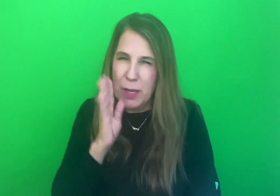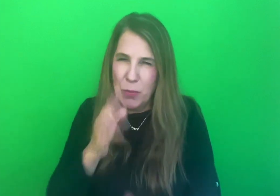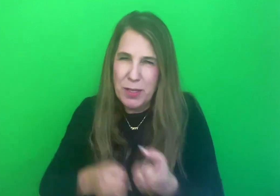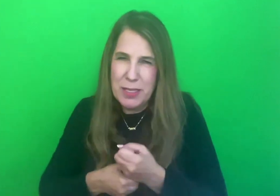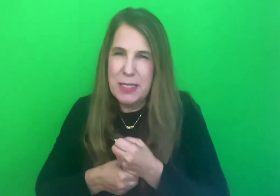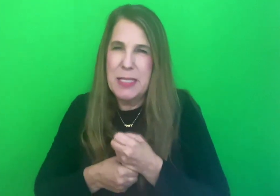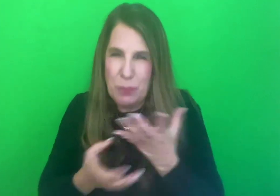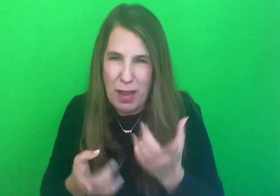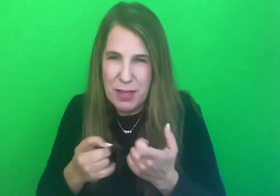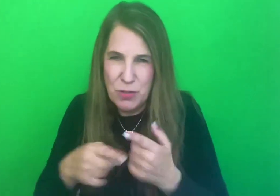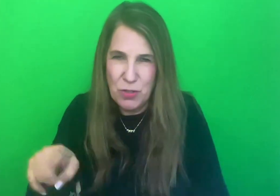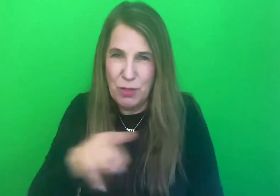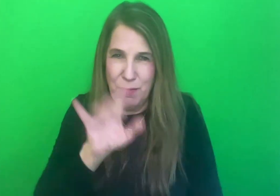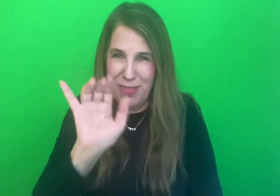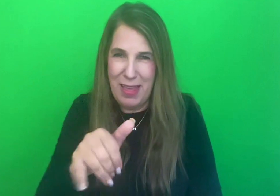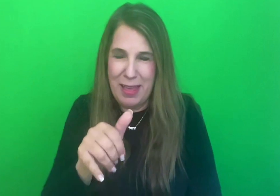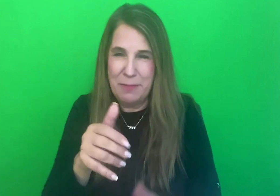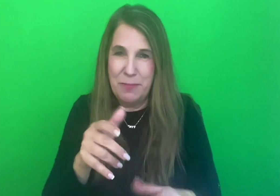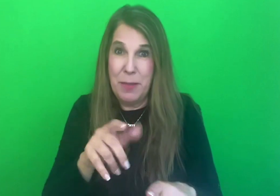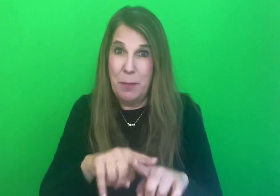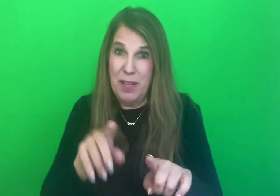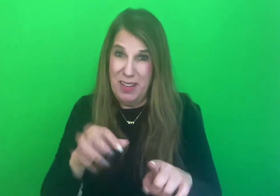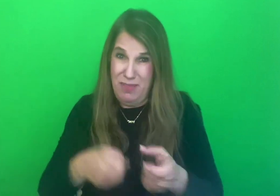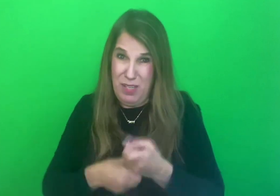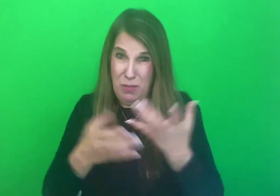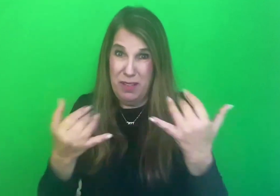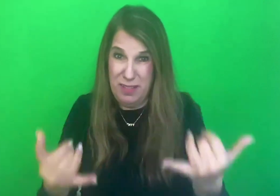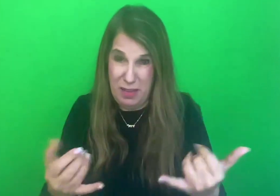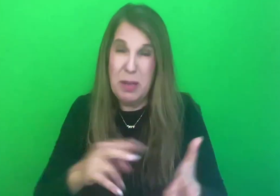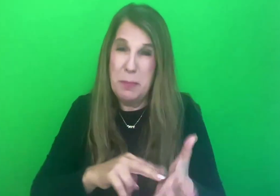reveal this part. If you are hearing it, then I did.